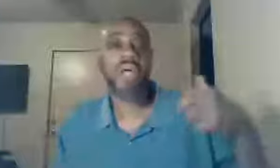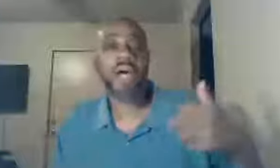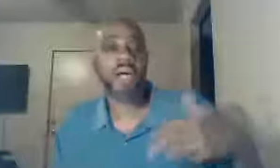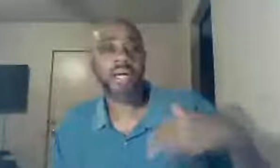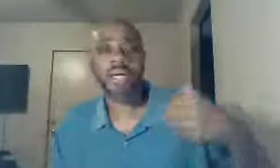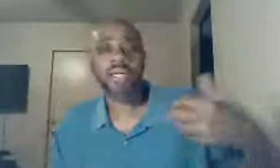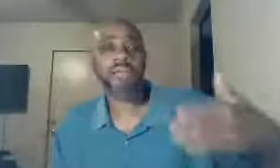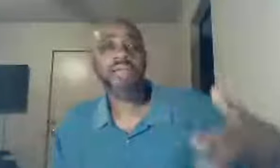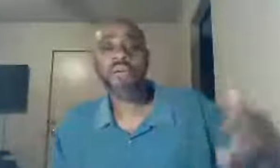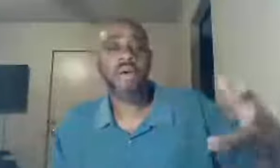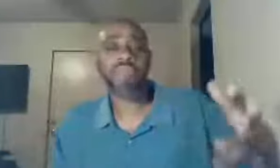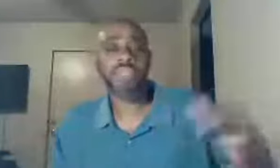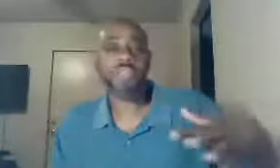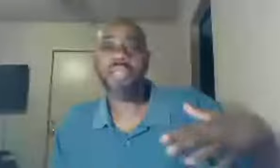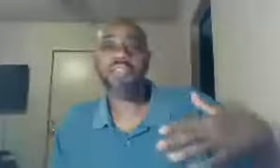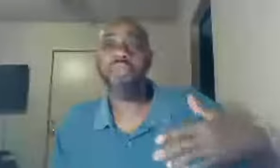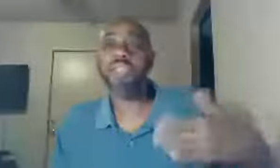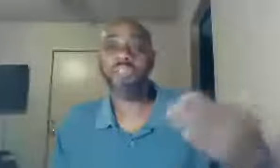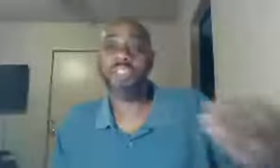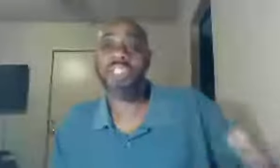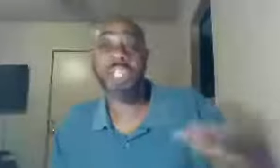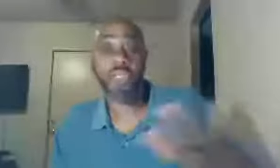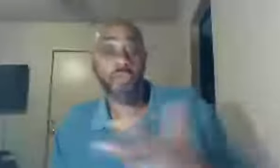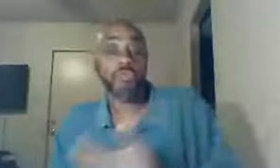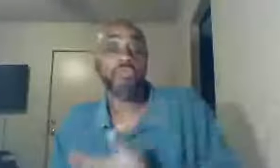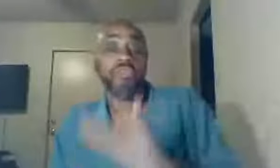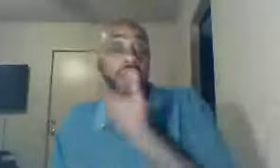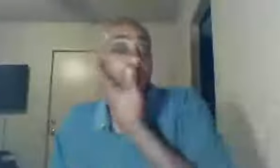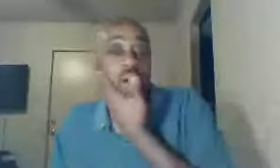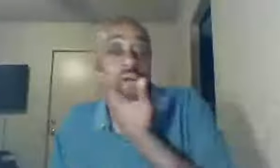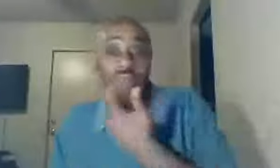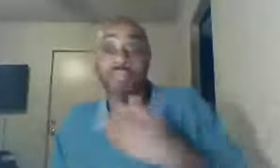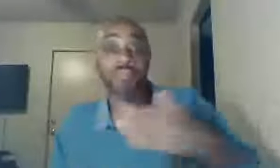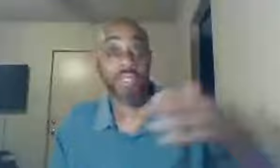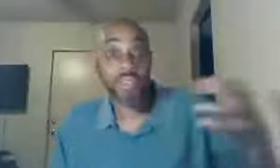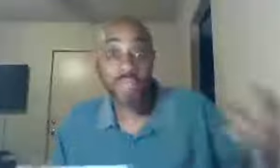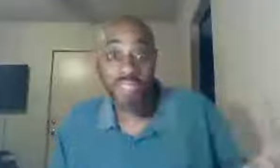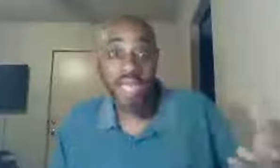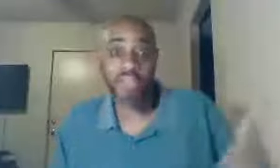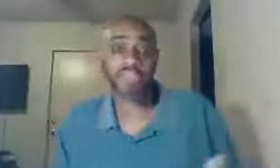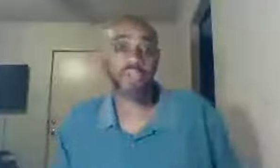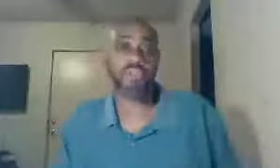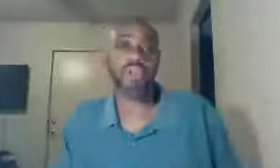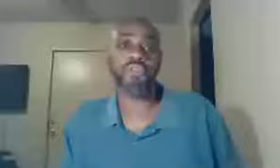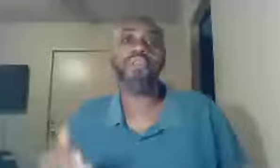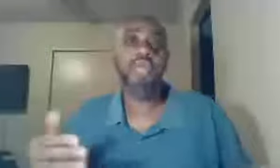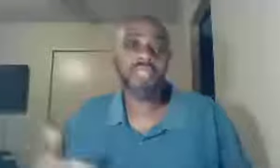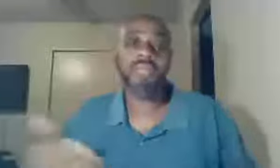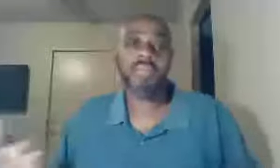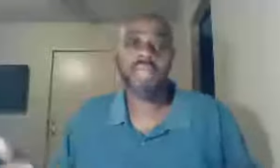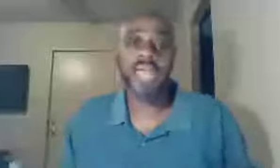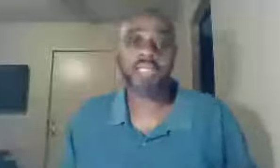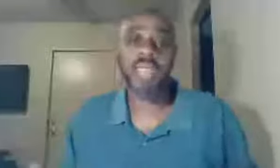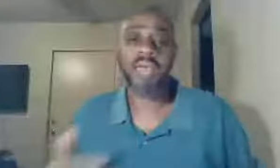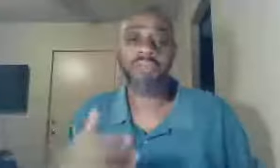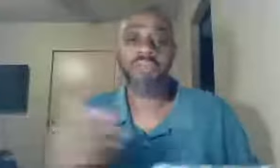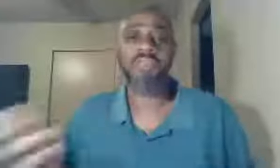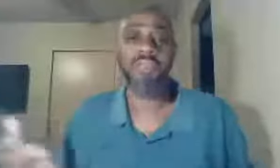you have, two different singing groups, two different choirs, depending on the size of the church, you go to, sometimes they actually have, two different